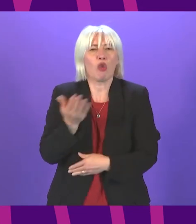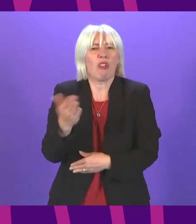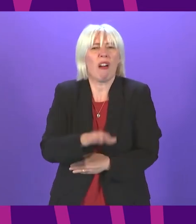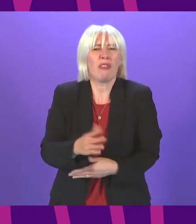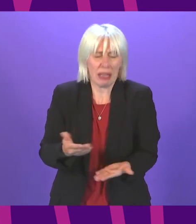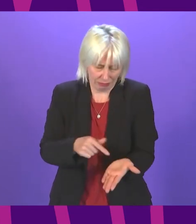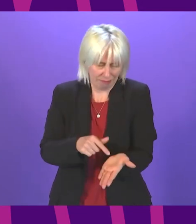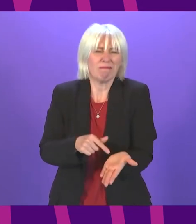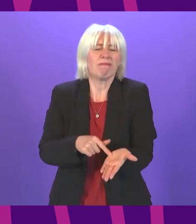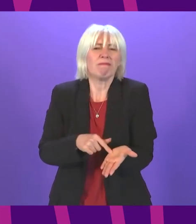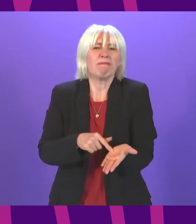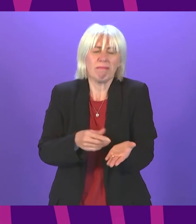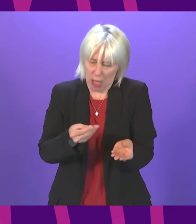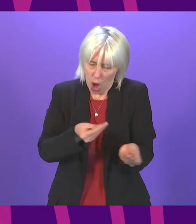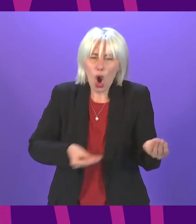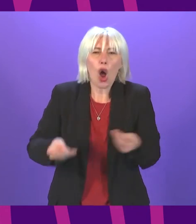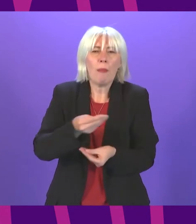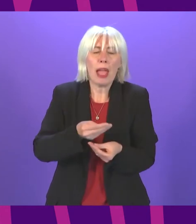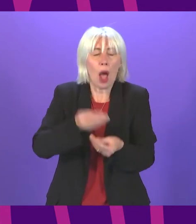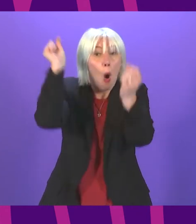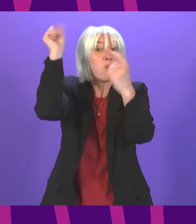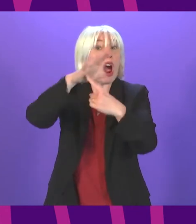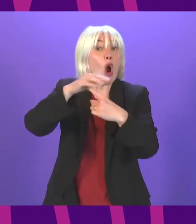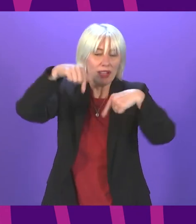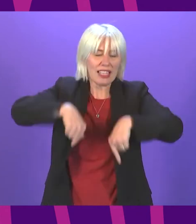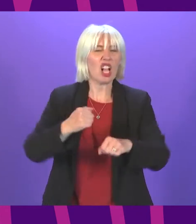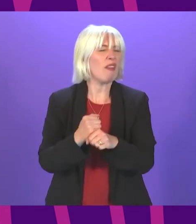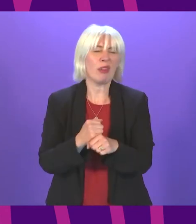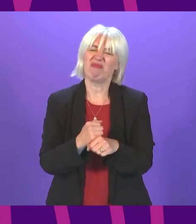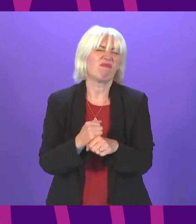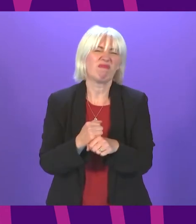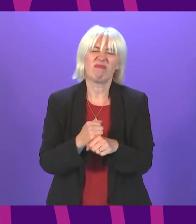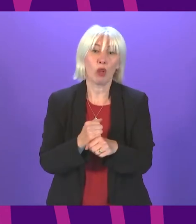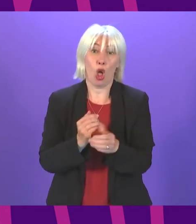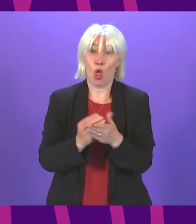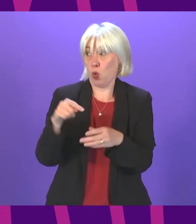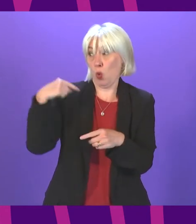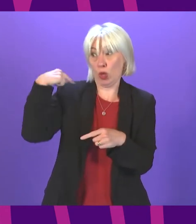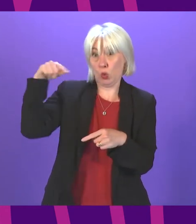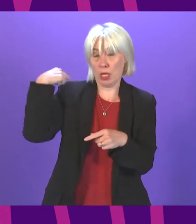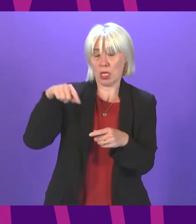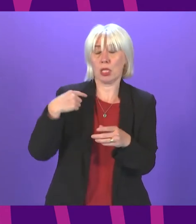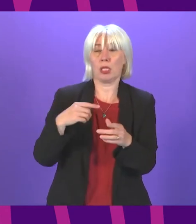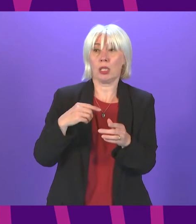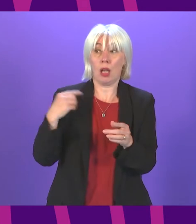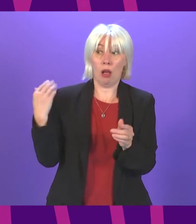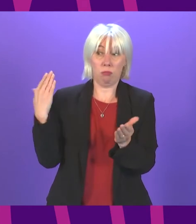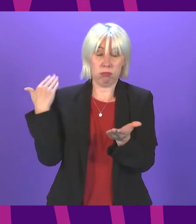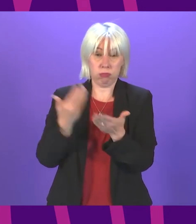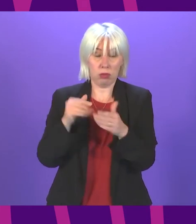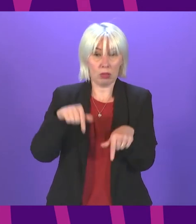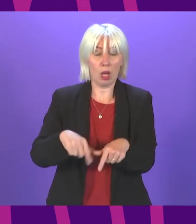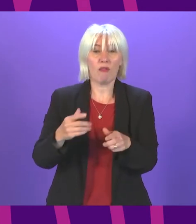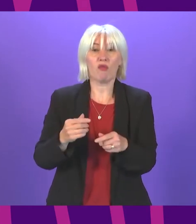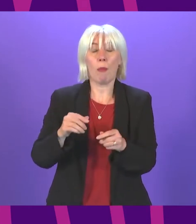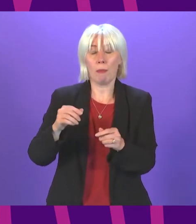the economy is not a top priority for this government. We heard calls throughout the week in the lead-up to today from the CBI, from